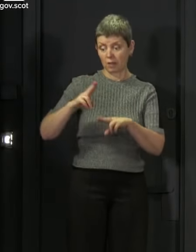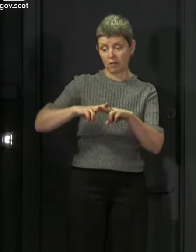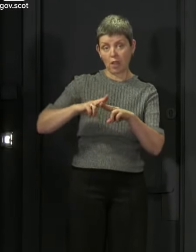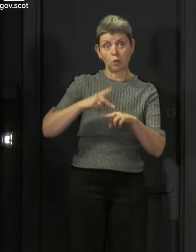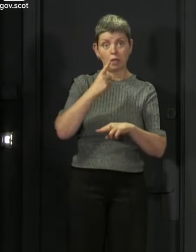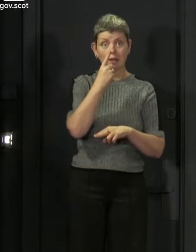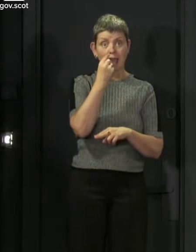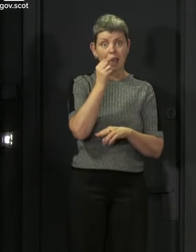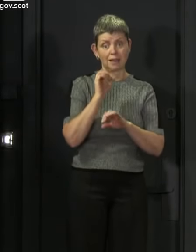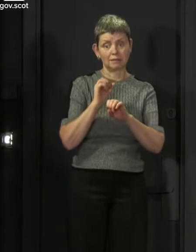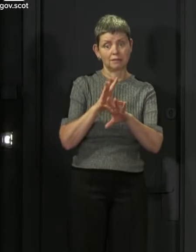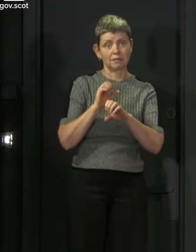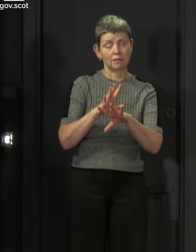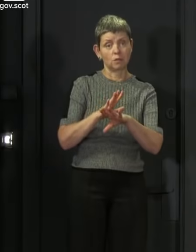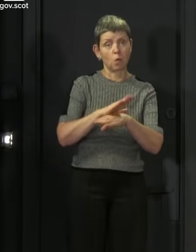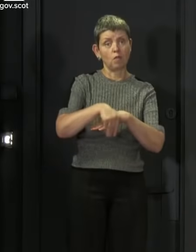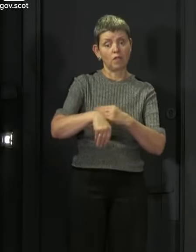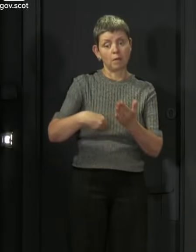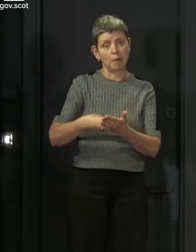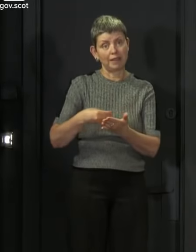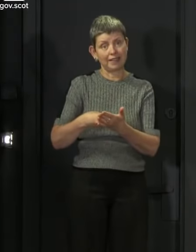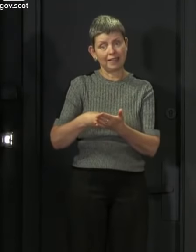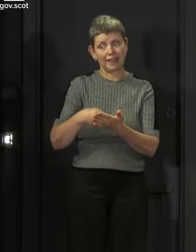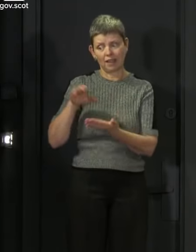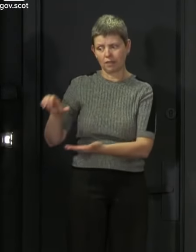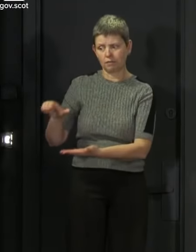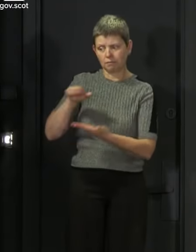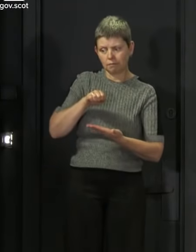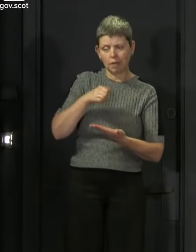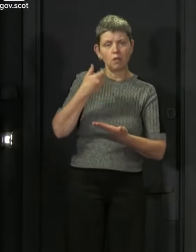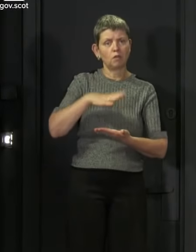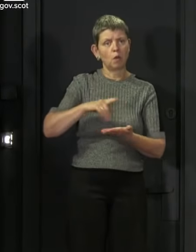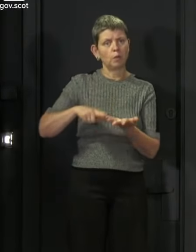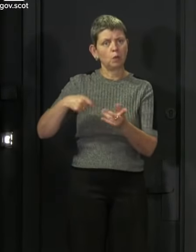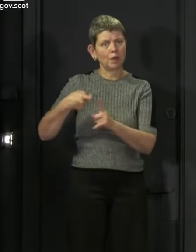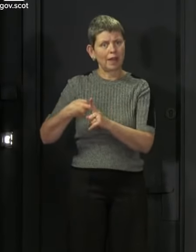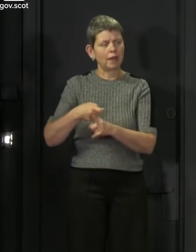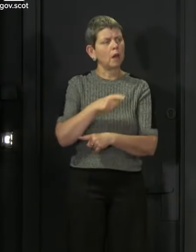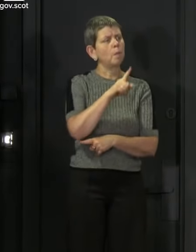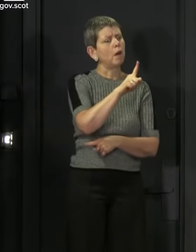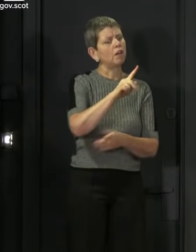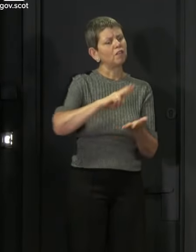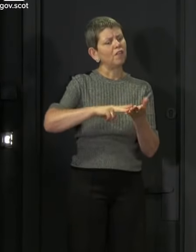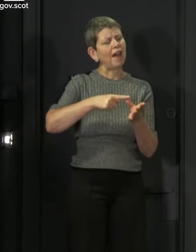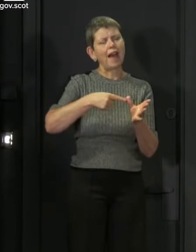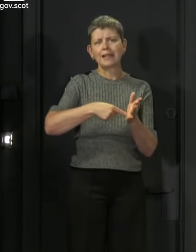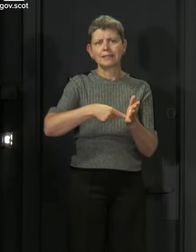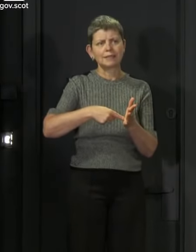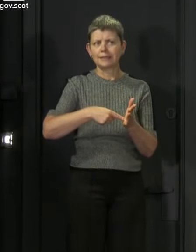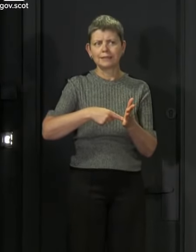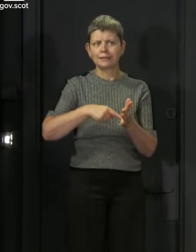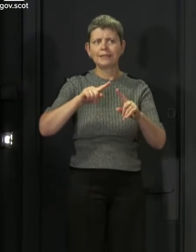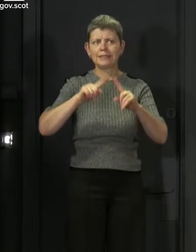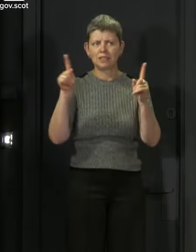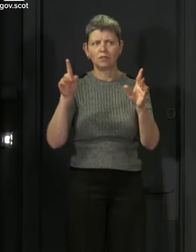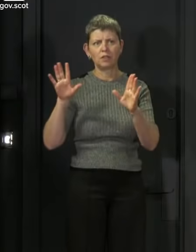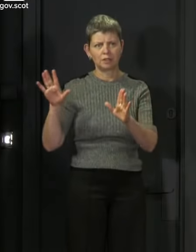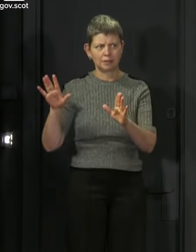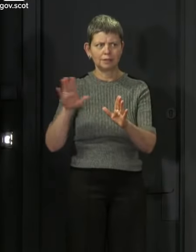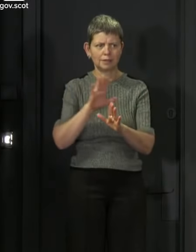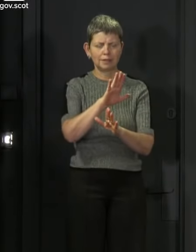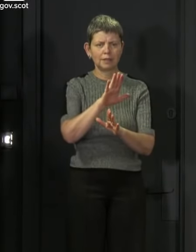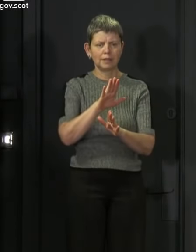money and the consequences. One thing I would say is the VAT doesn't operate in that way yet. We don't yet